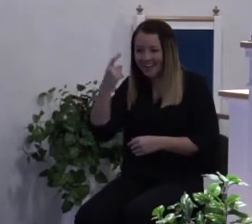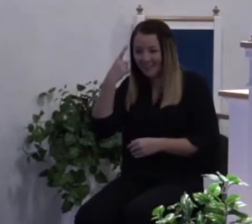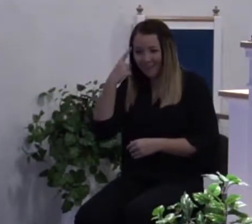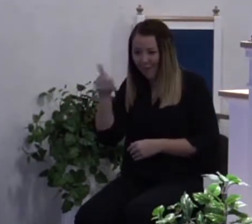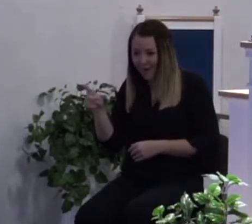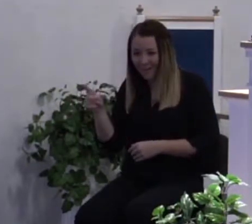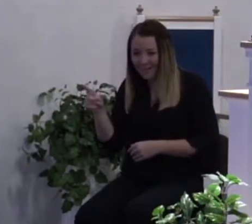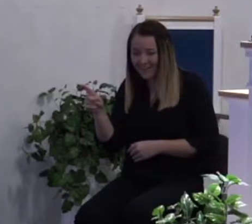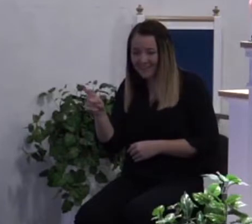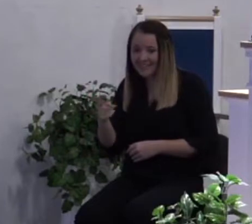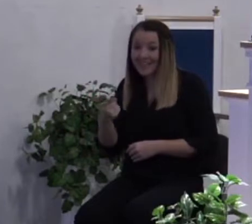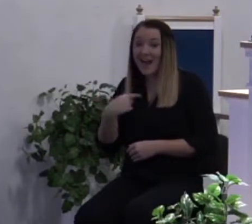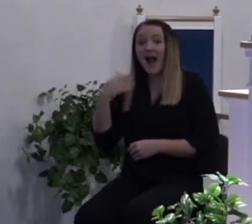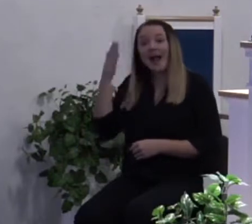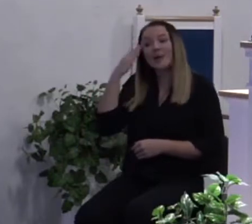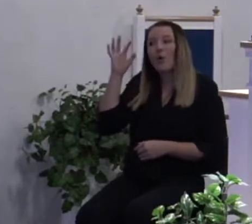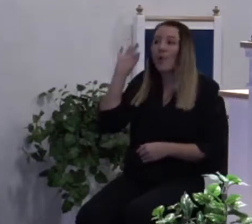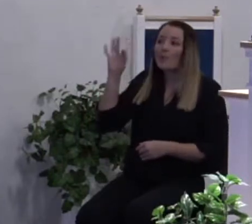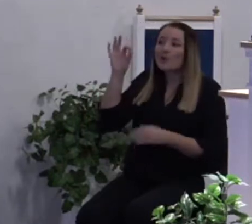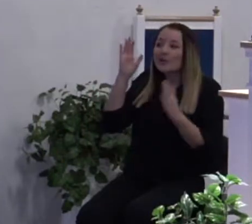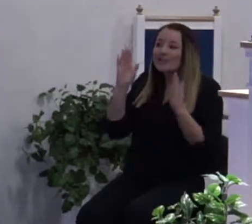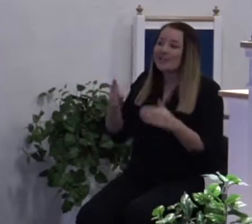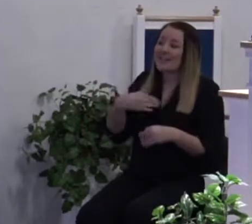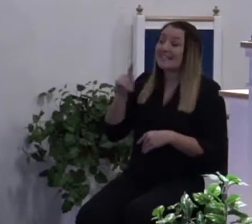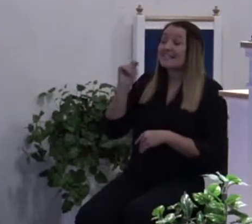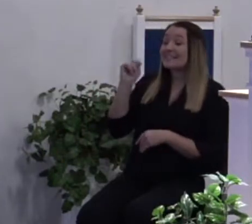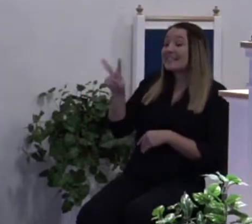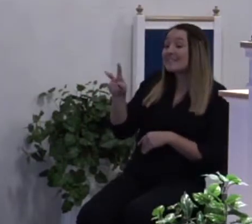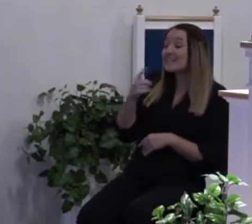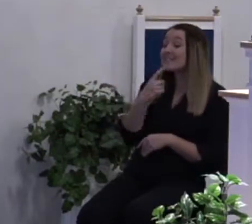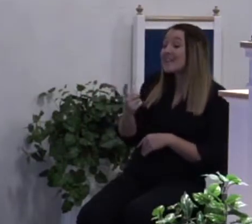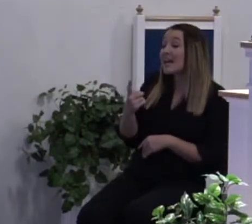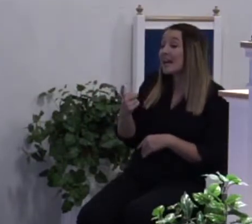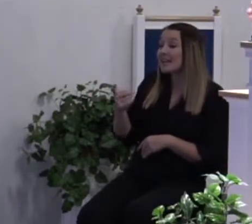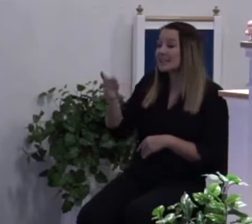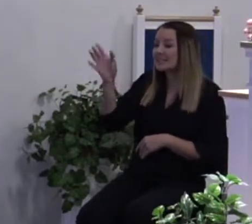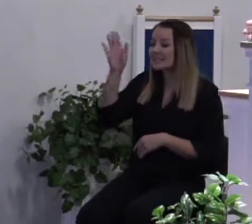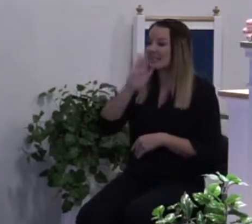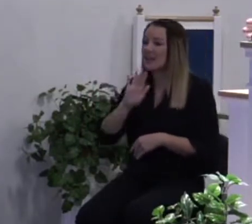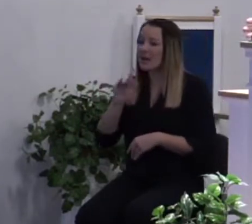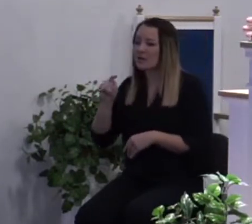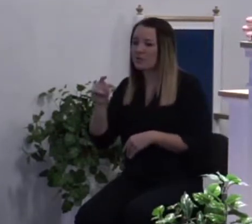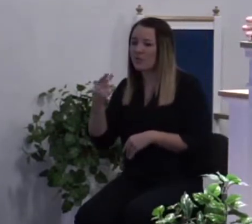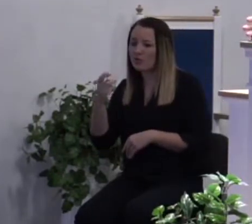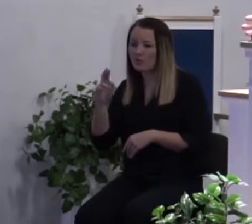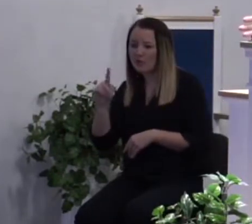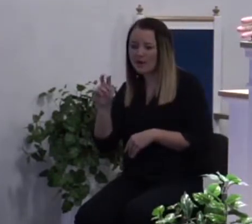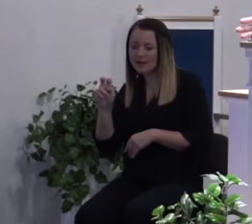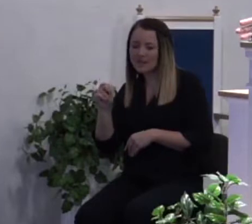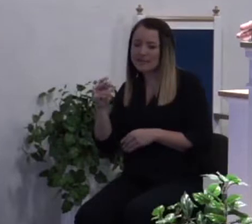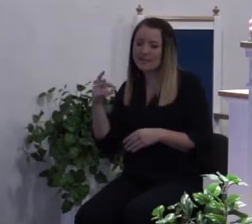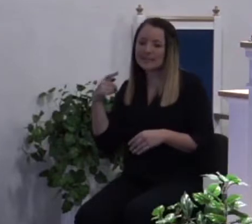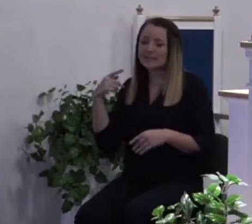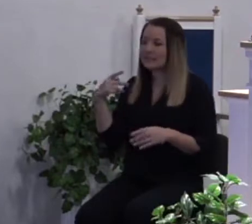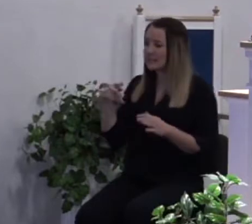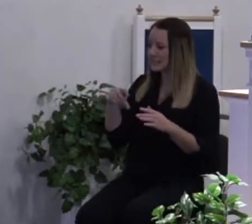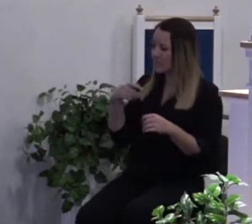All right, I know preachers on TV that have said God's threatened to kill them if you didn't give them a certain amount of money and God